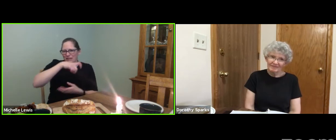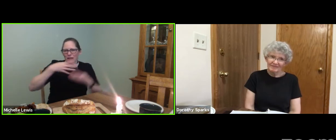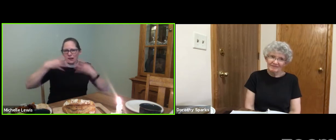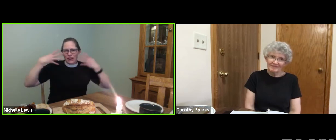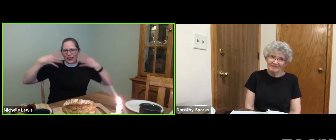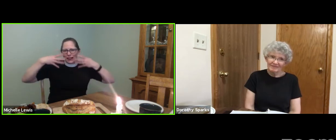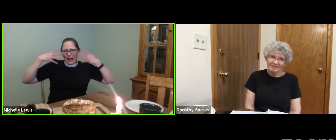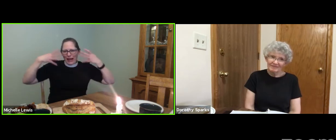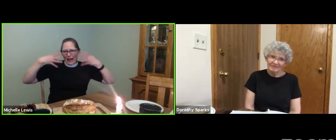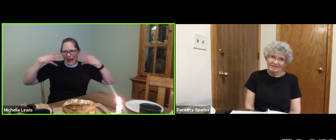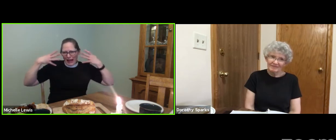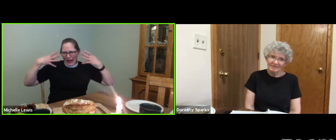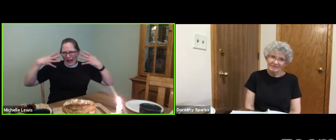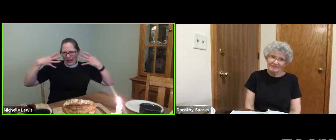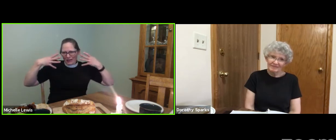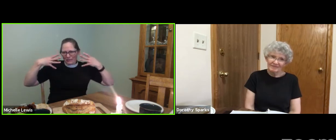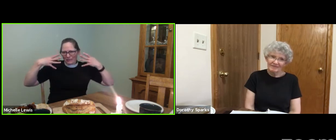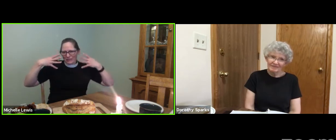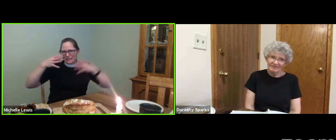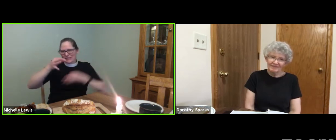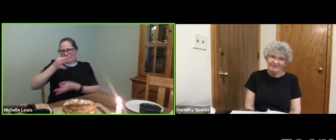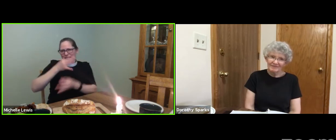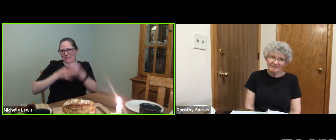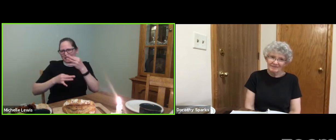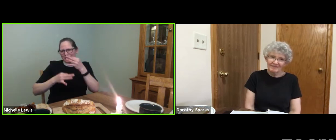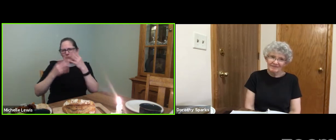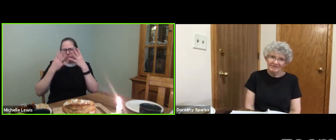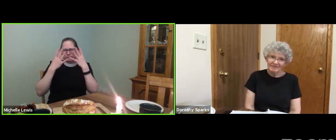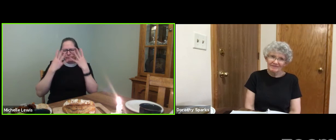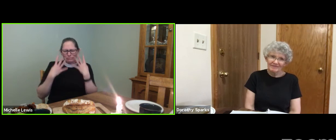We needed to laugh instead of weep.